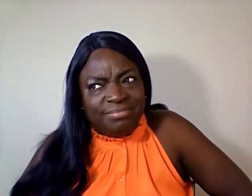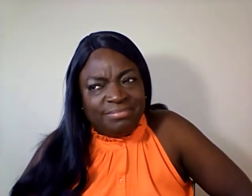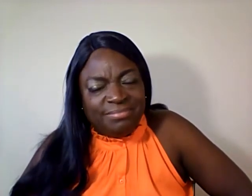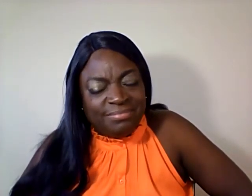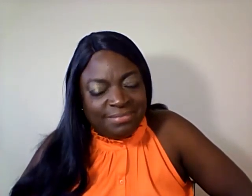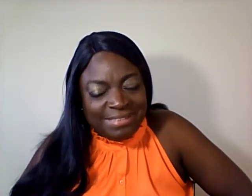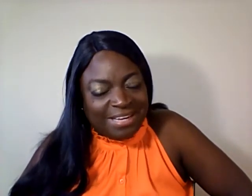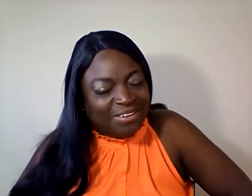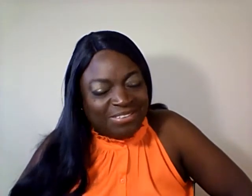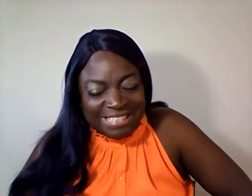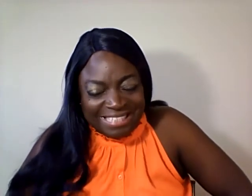No.